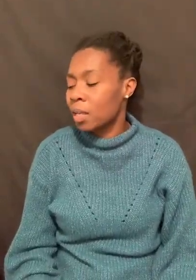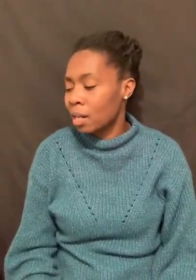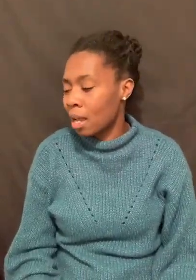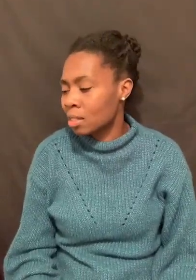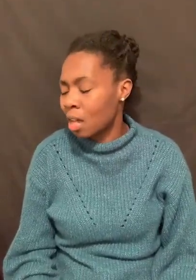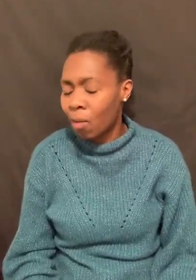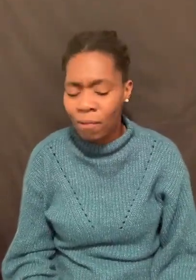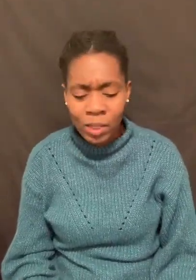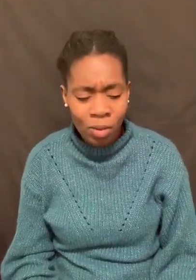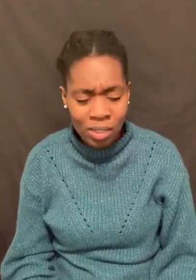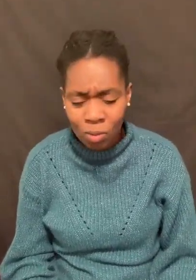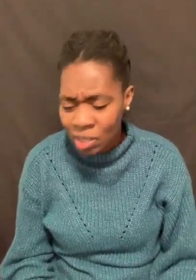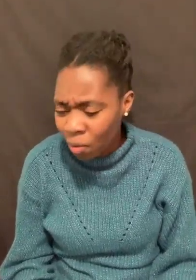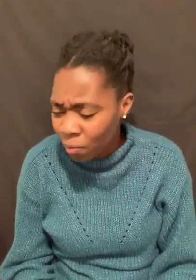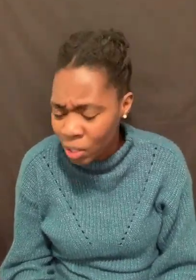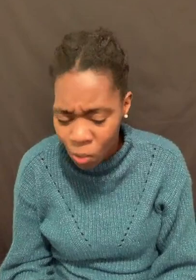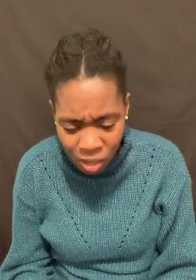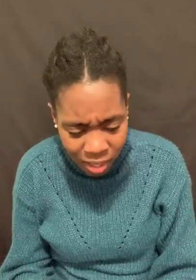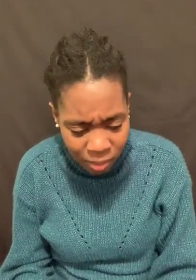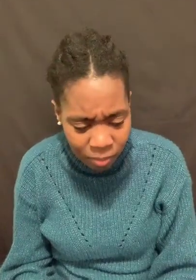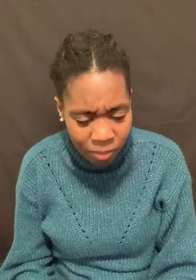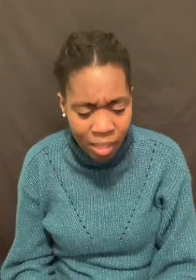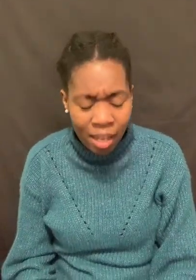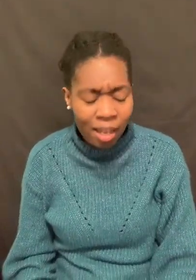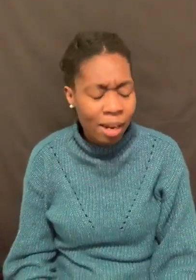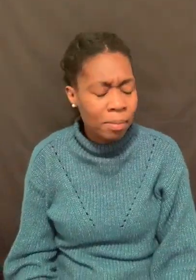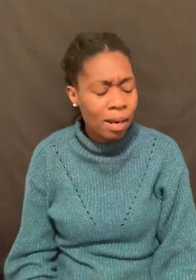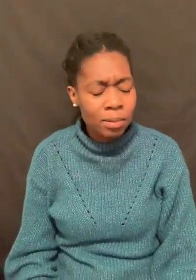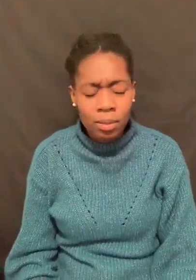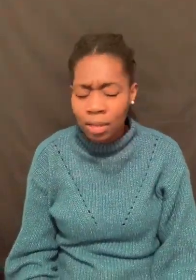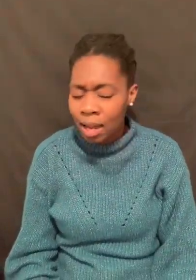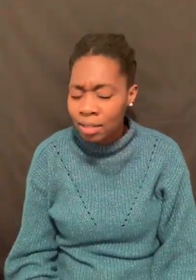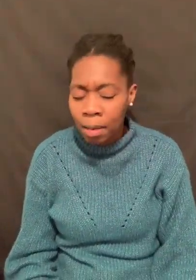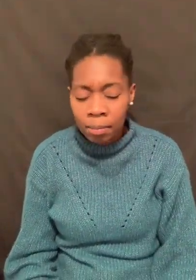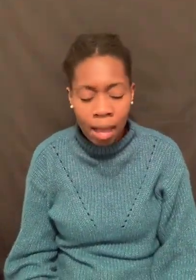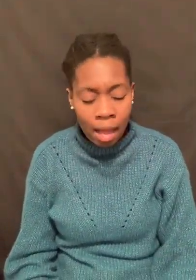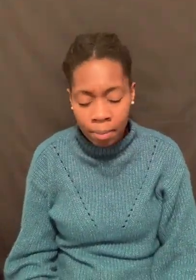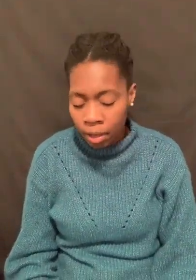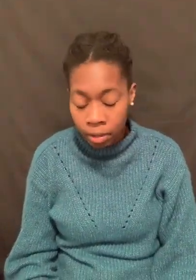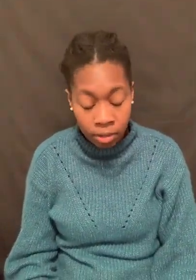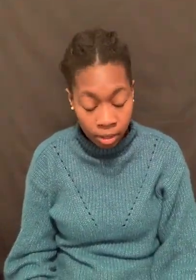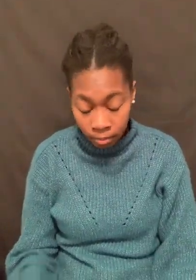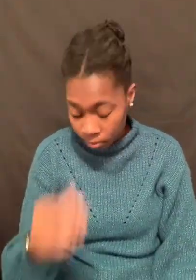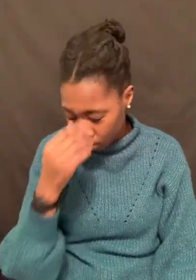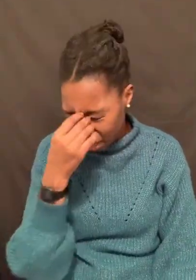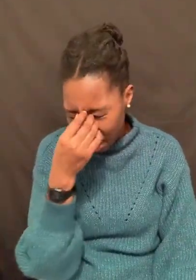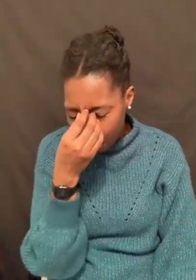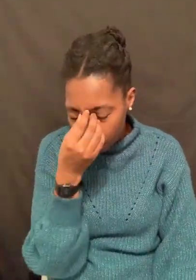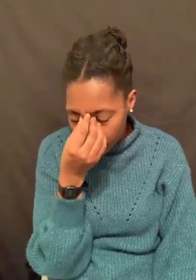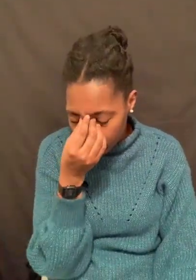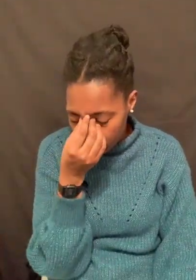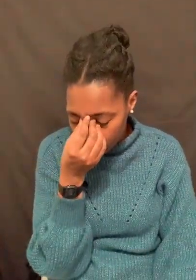And it had Psalm 151. said, Psalm 151. And I told you guys, I'm happy I understand. Like, I read it.